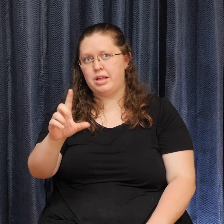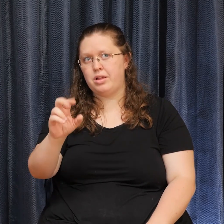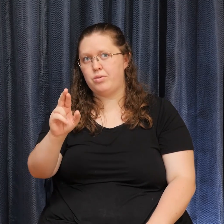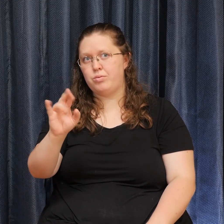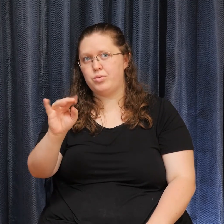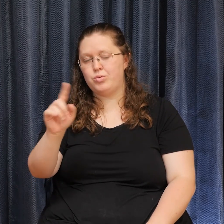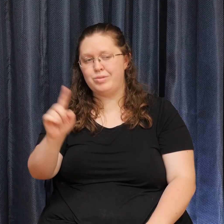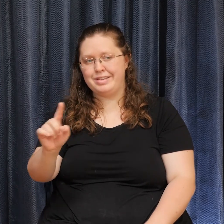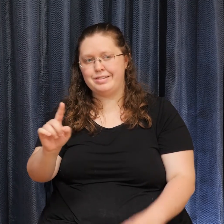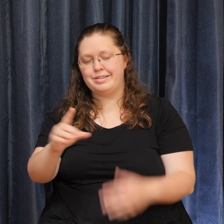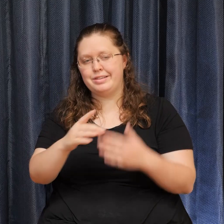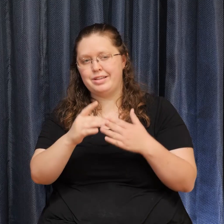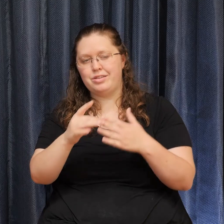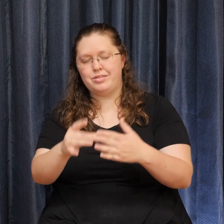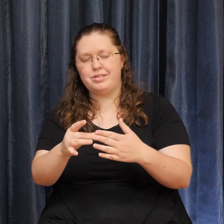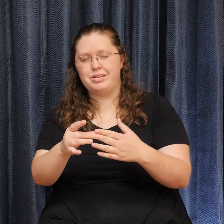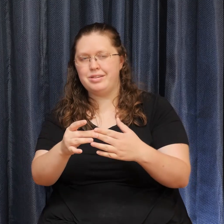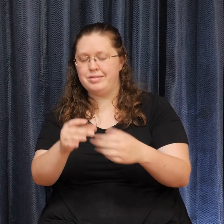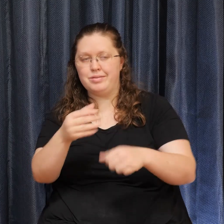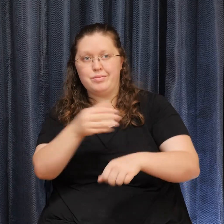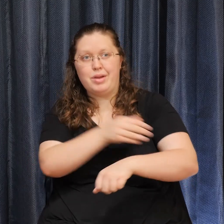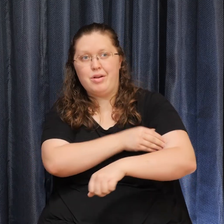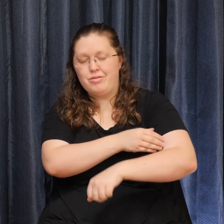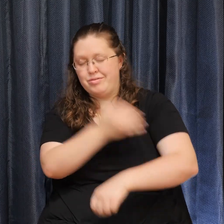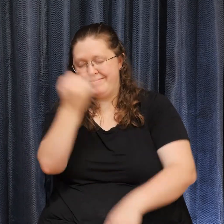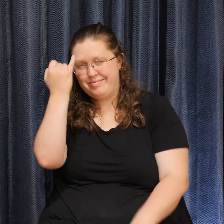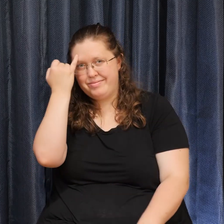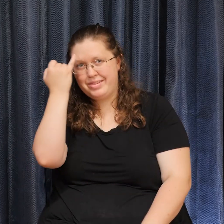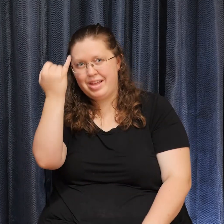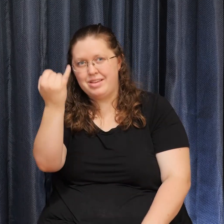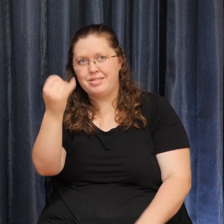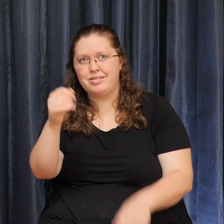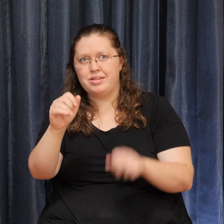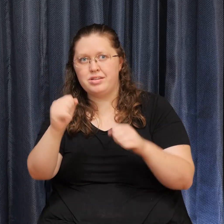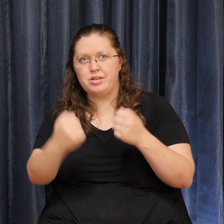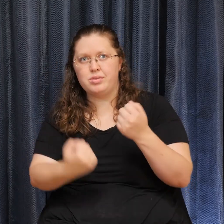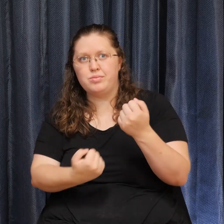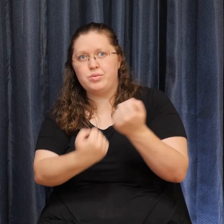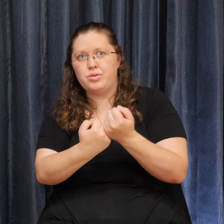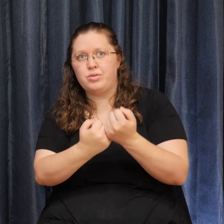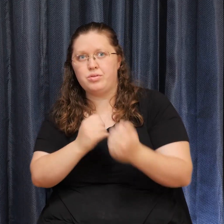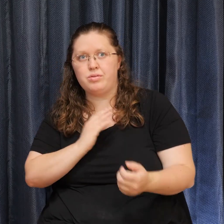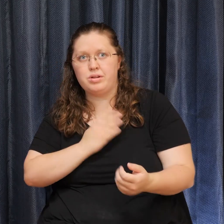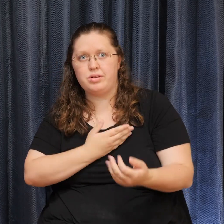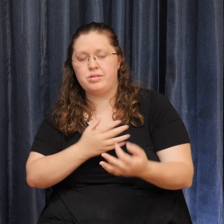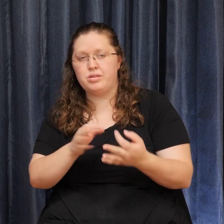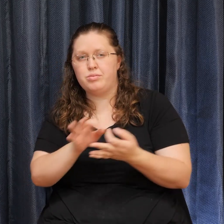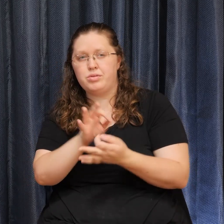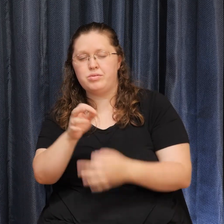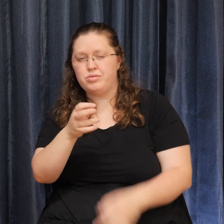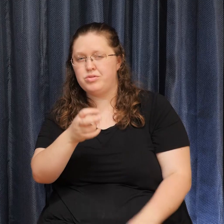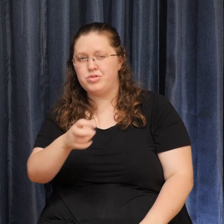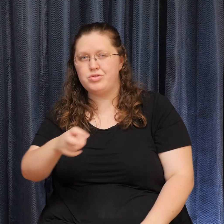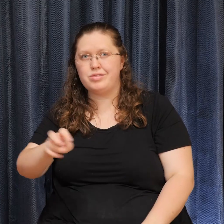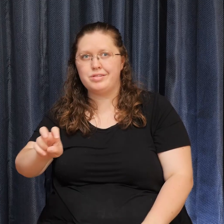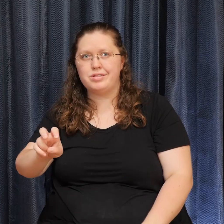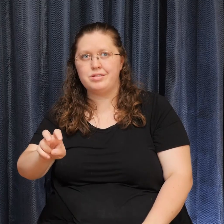ideas That can supplement whatever our spiritual journey may be Can stand alone